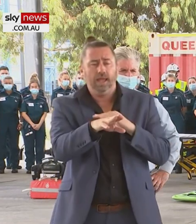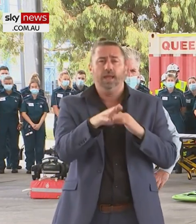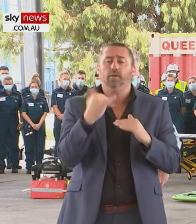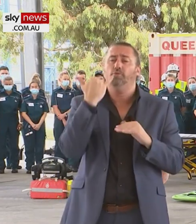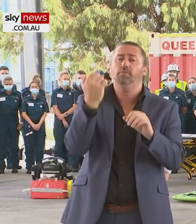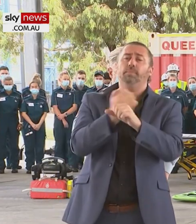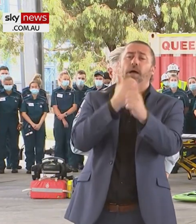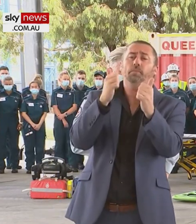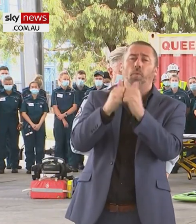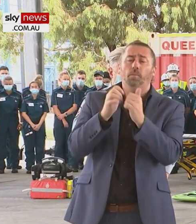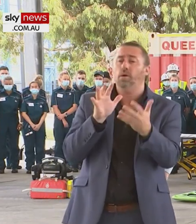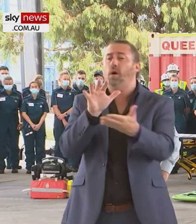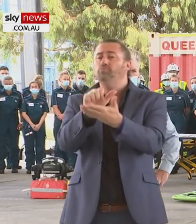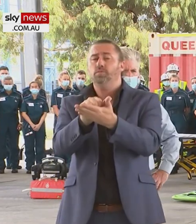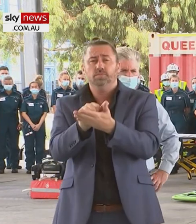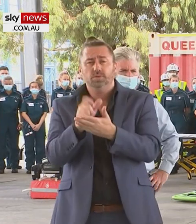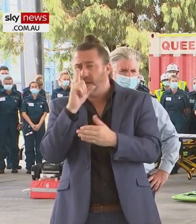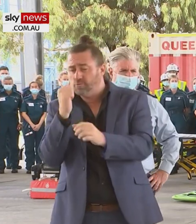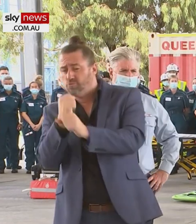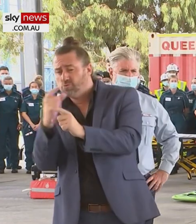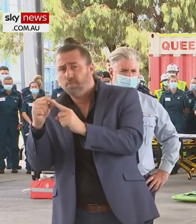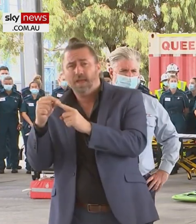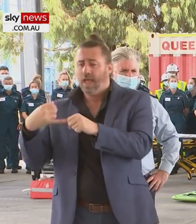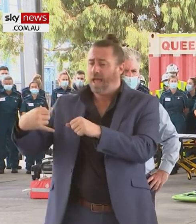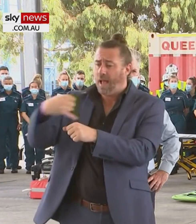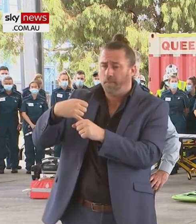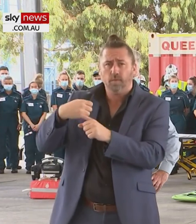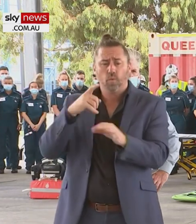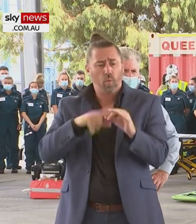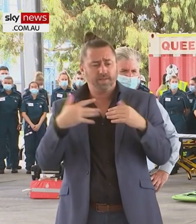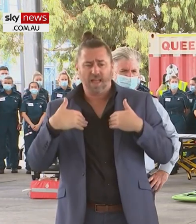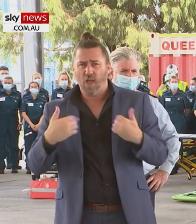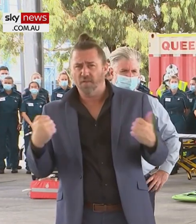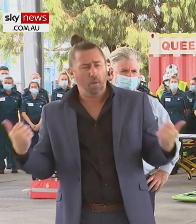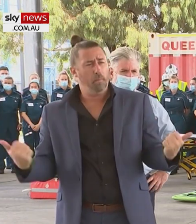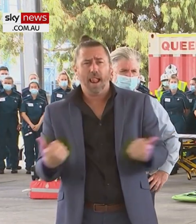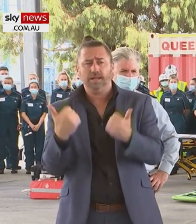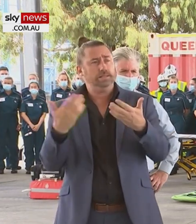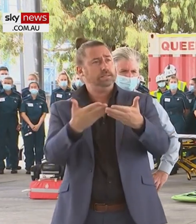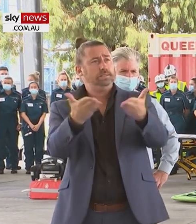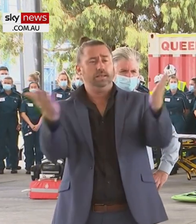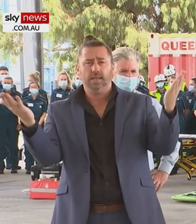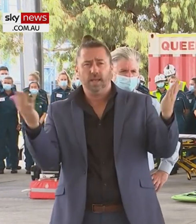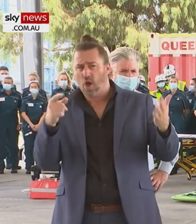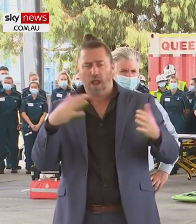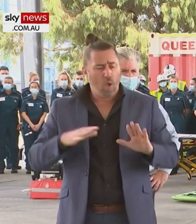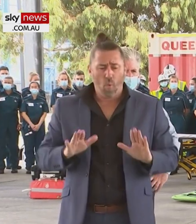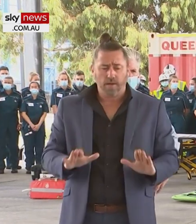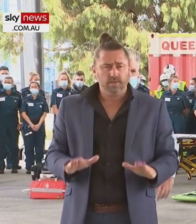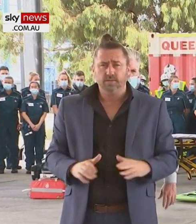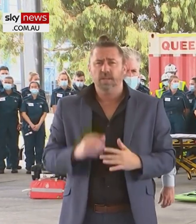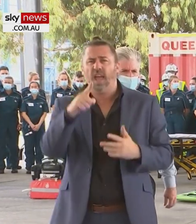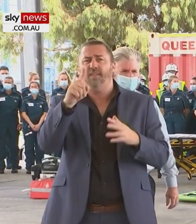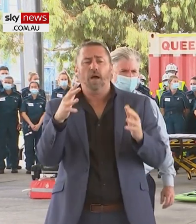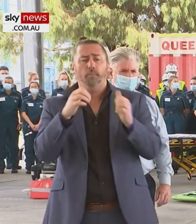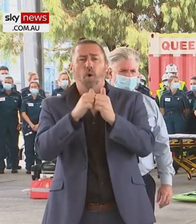a pharmacy, to go to a GP, or go to a public vaccination clinic. There is absolutely no reason to wait. If you've got a booking in the